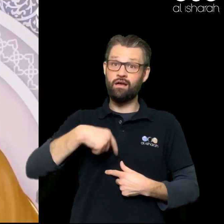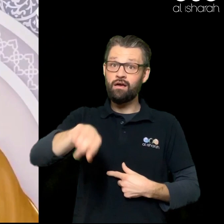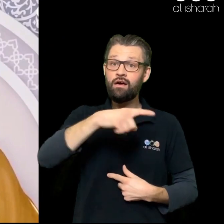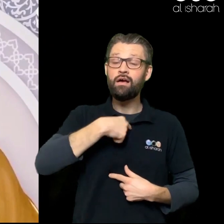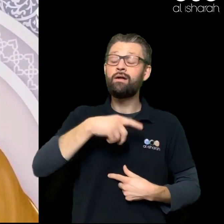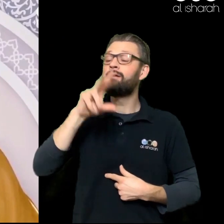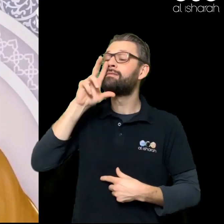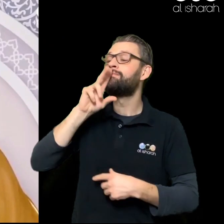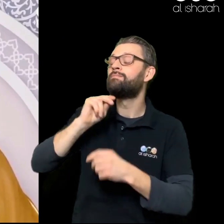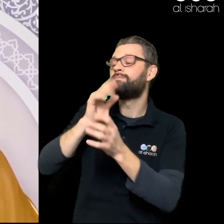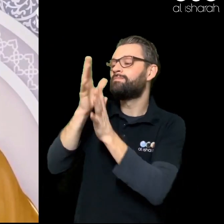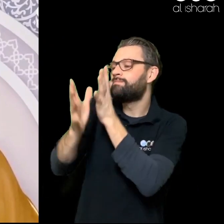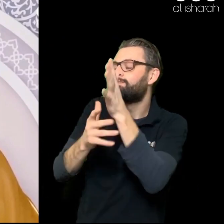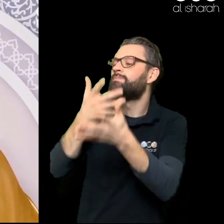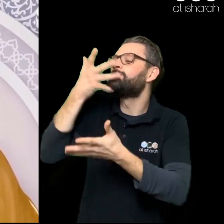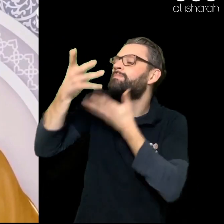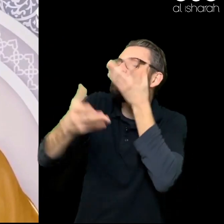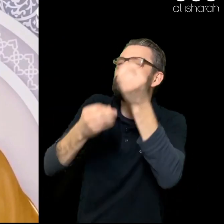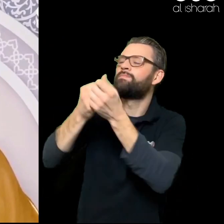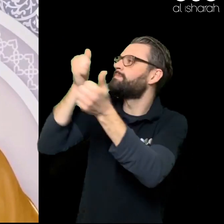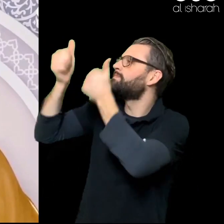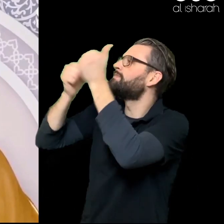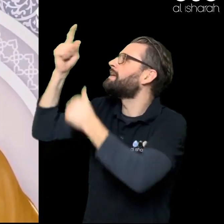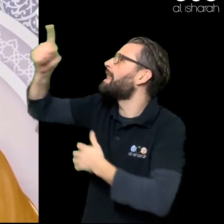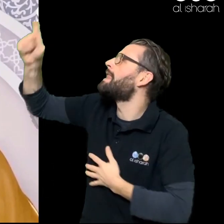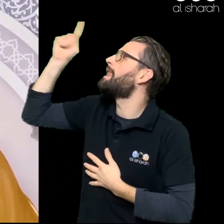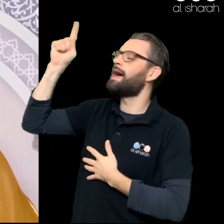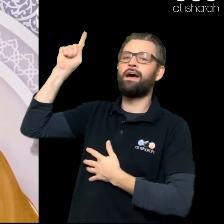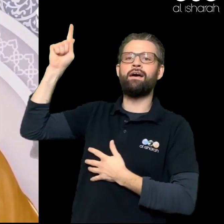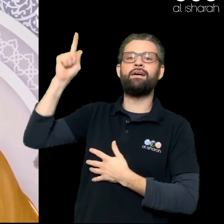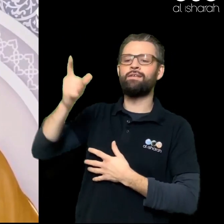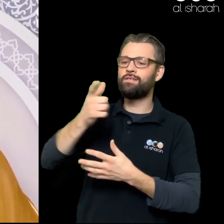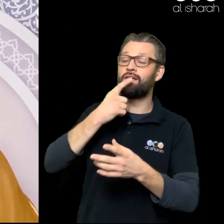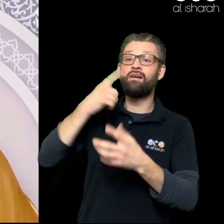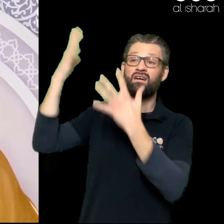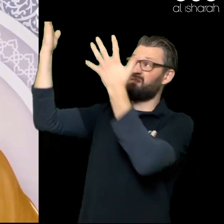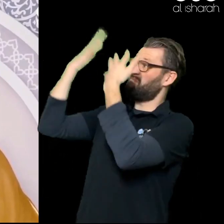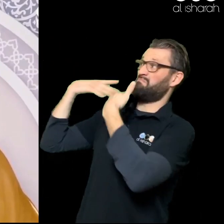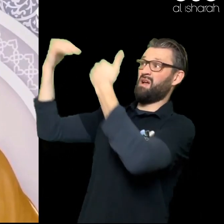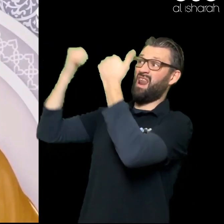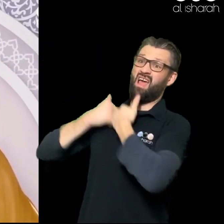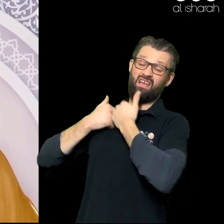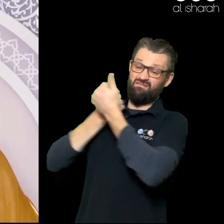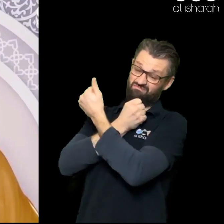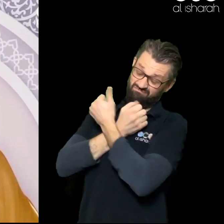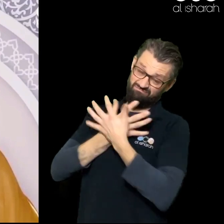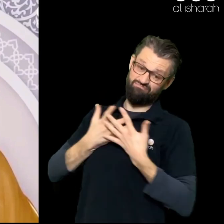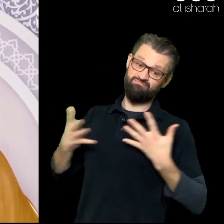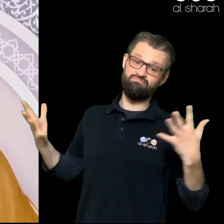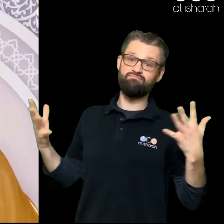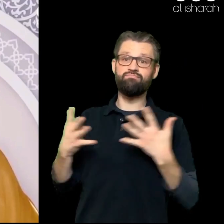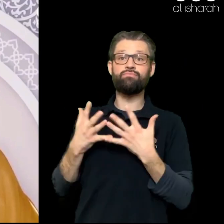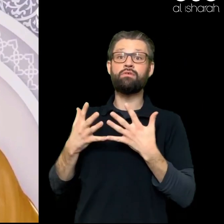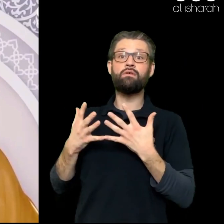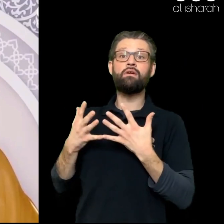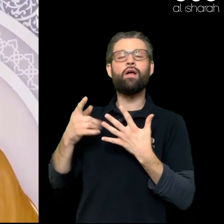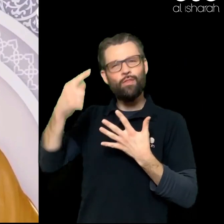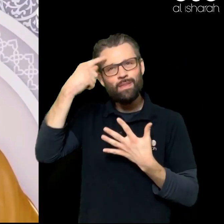has brought you out of hardship He has taken you out of situations You never imagined You would come out of He will do it again